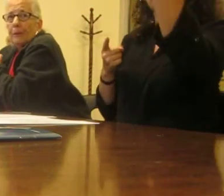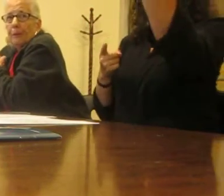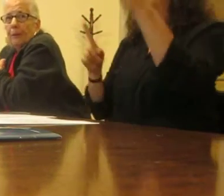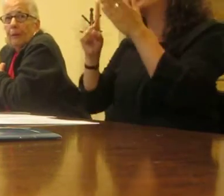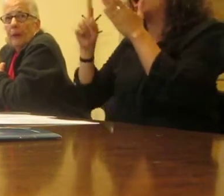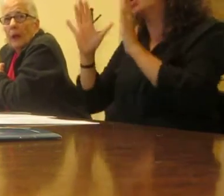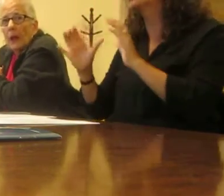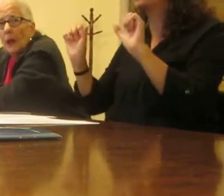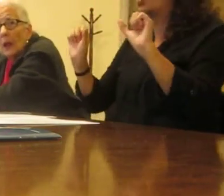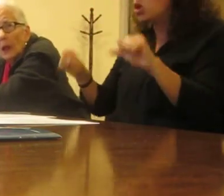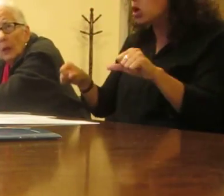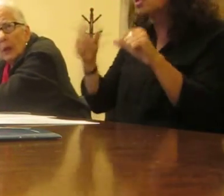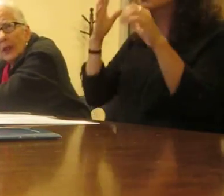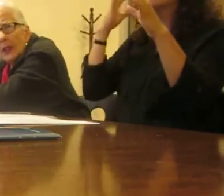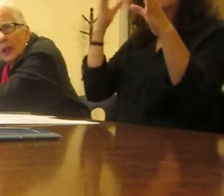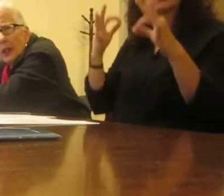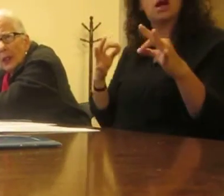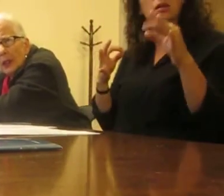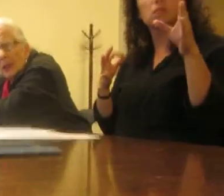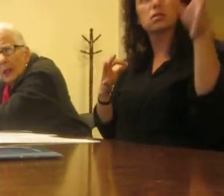decision that you're talking about. Pardon? you. Thank you.